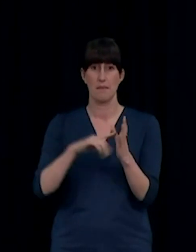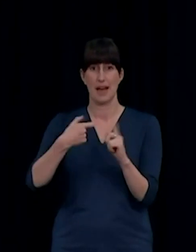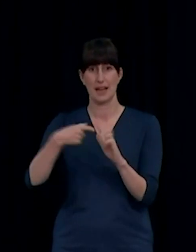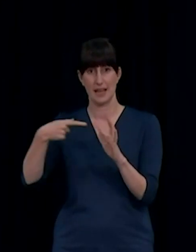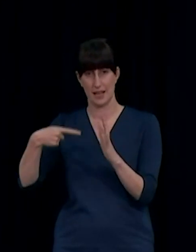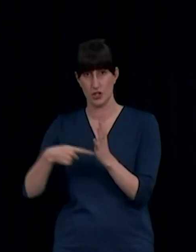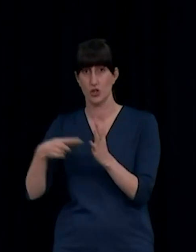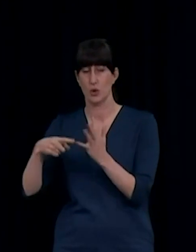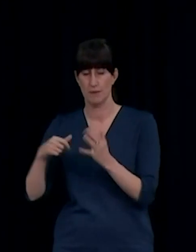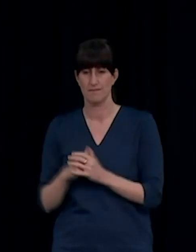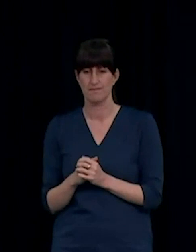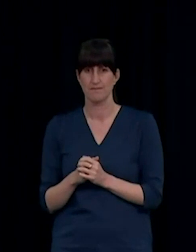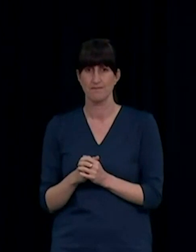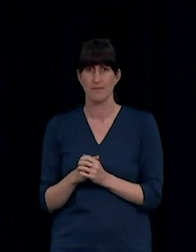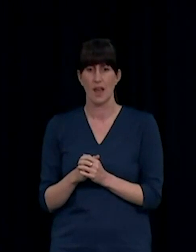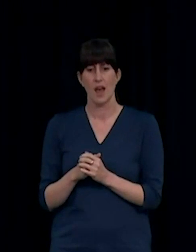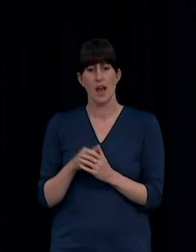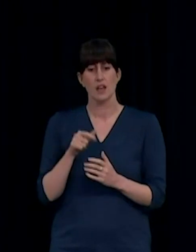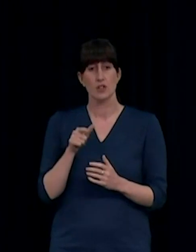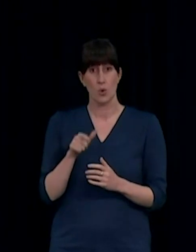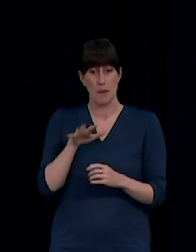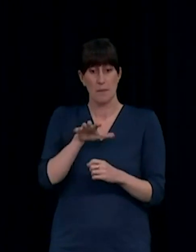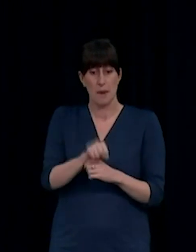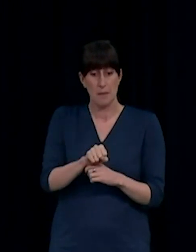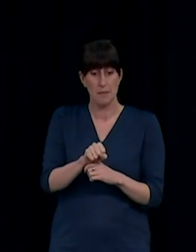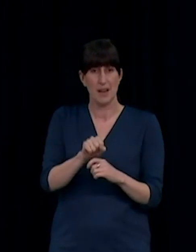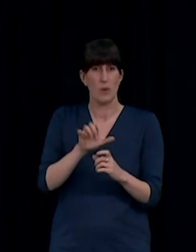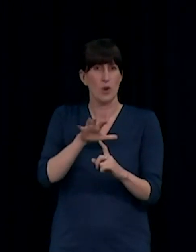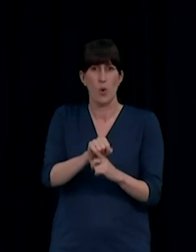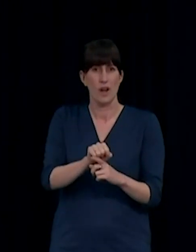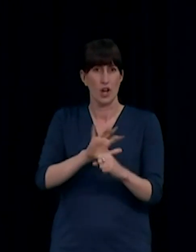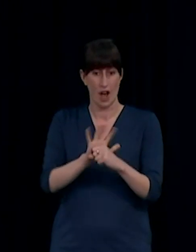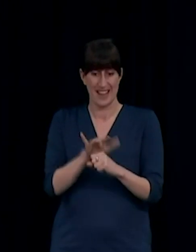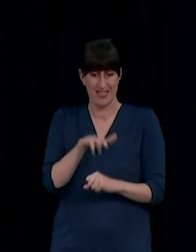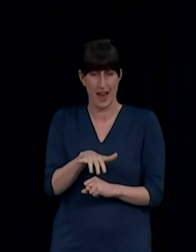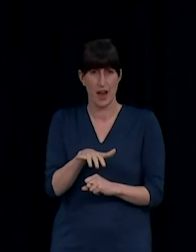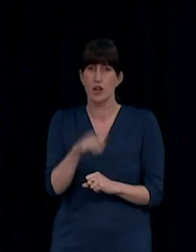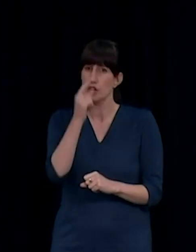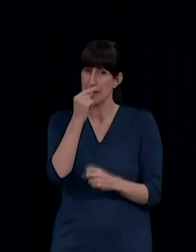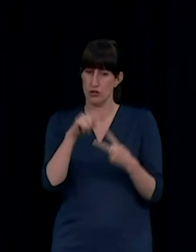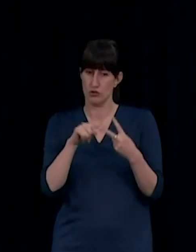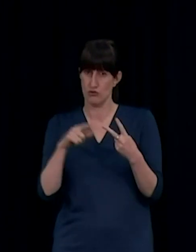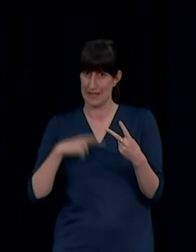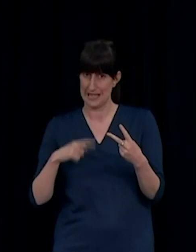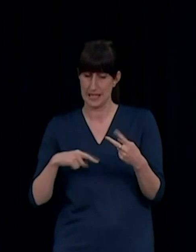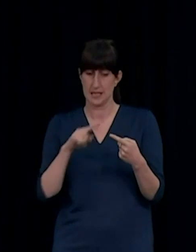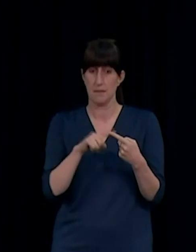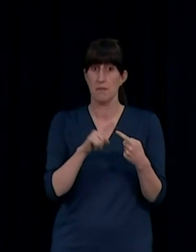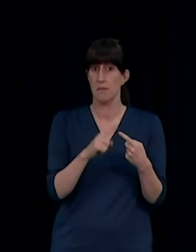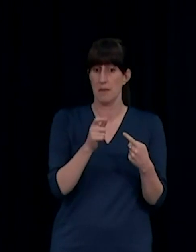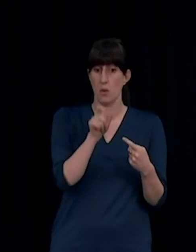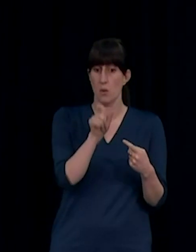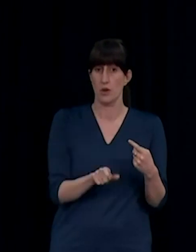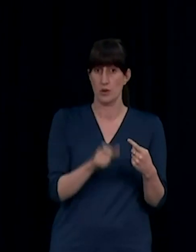results can be due to a recovered case there, who is excreting viral fragments, or an